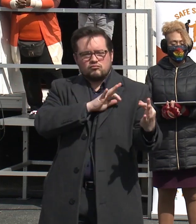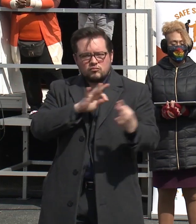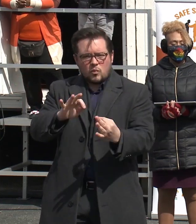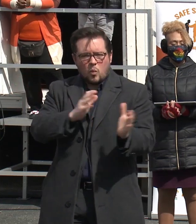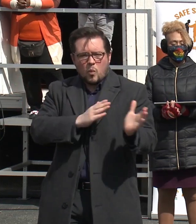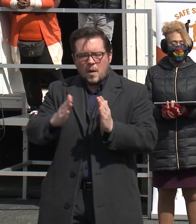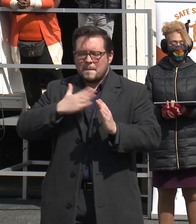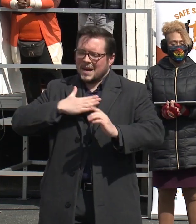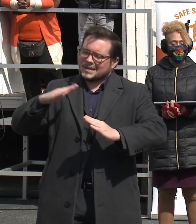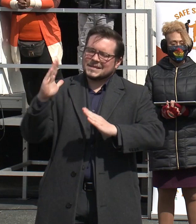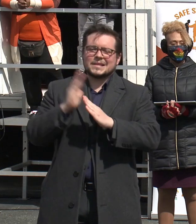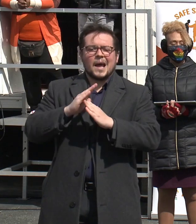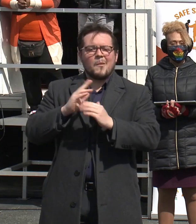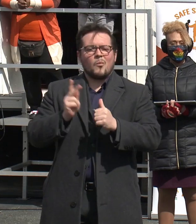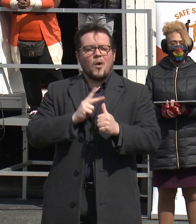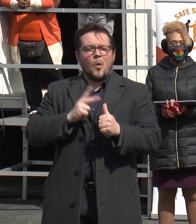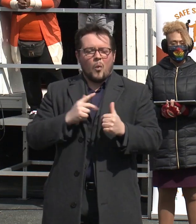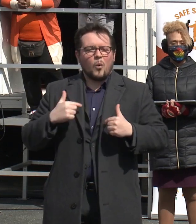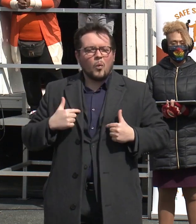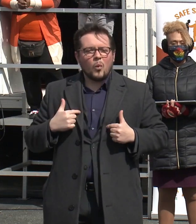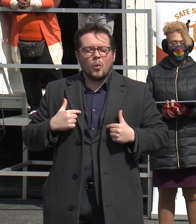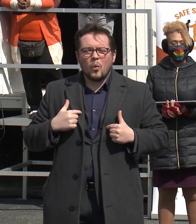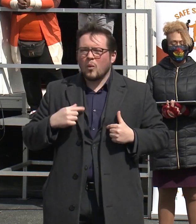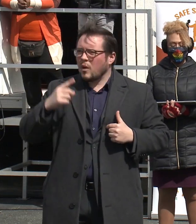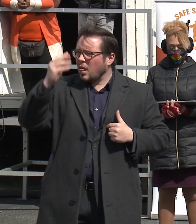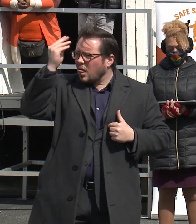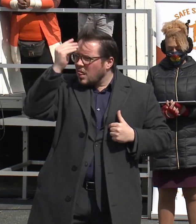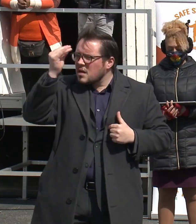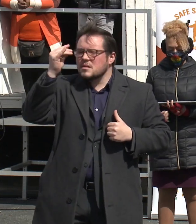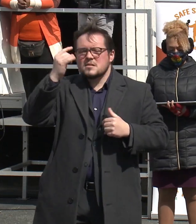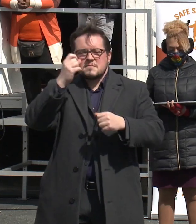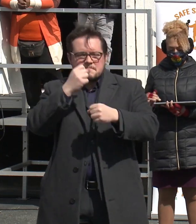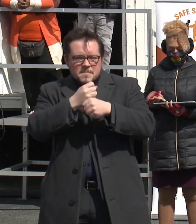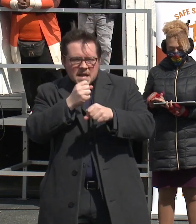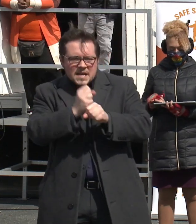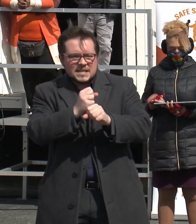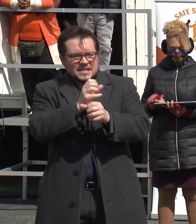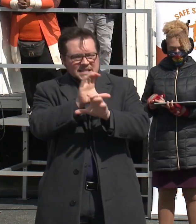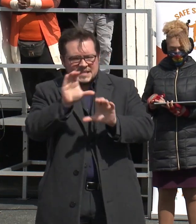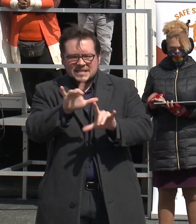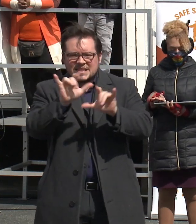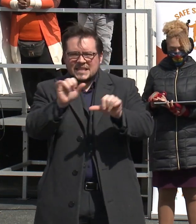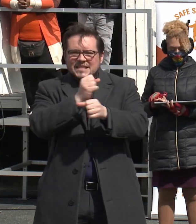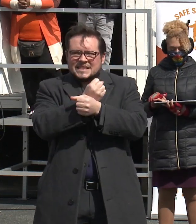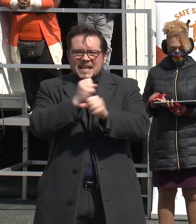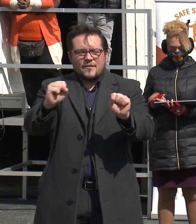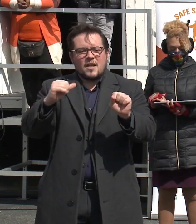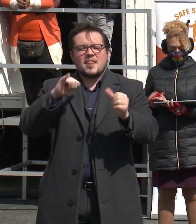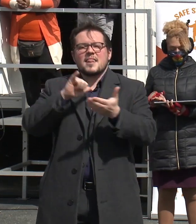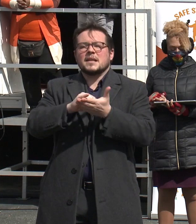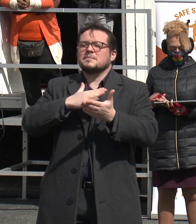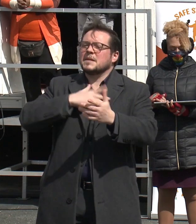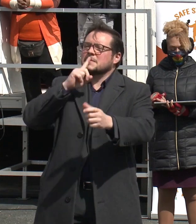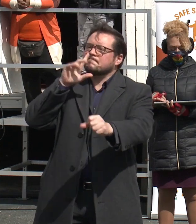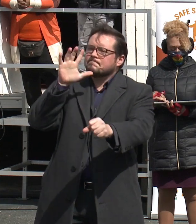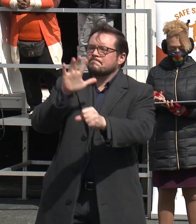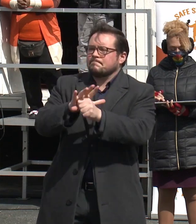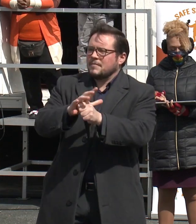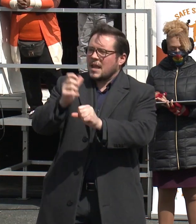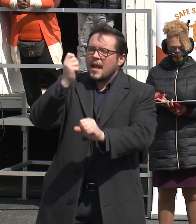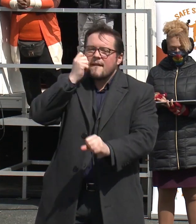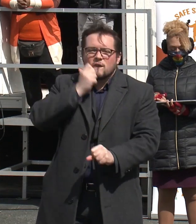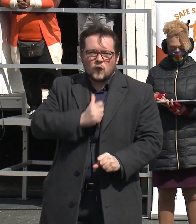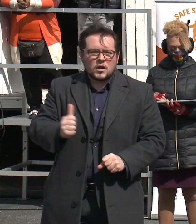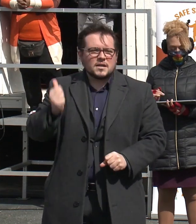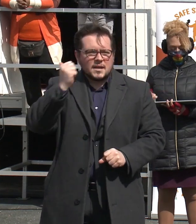priority. Thinking about and working towards making our city safer is something that I commit myself to each and every